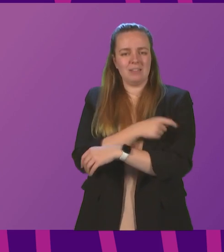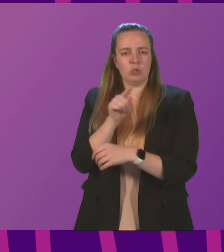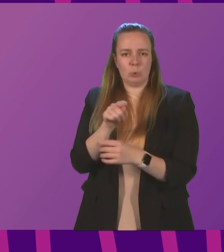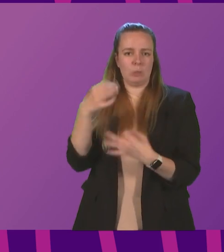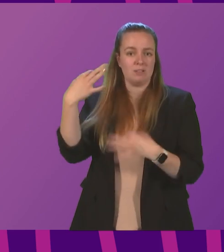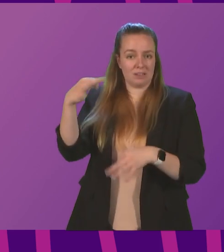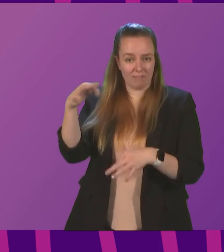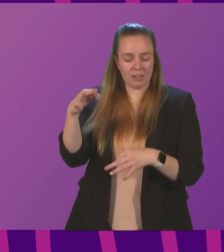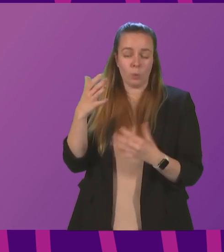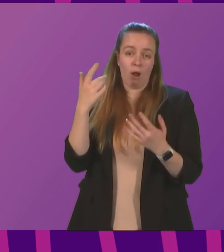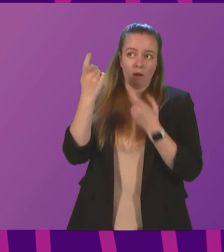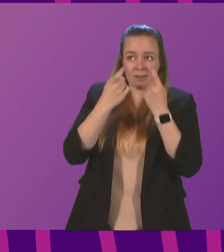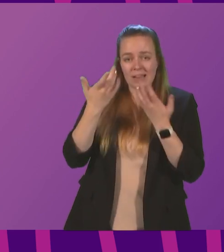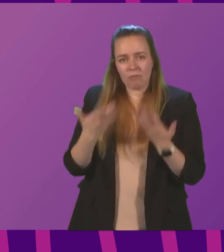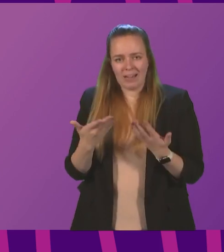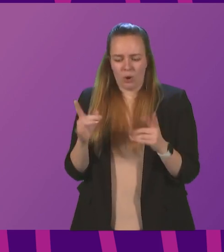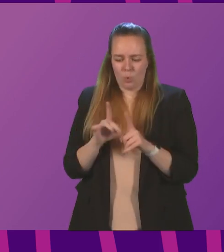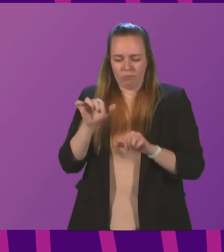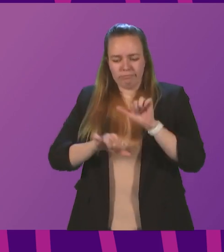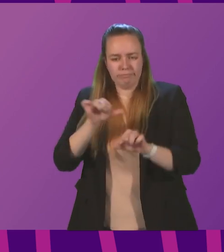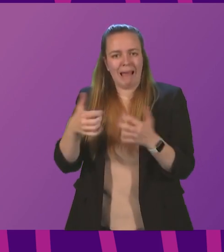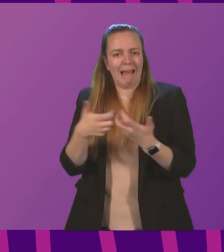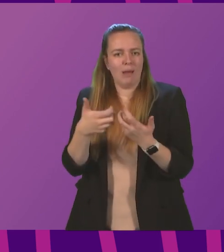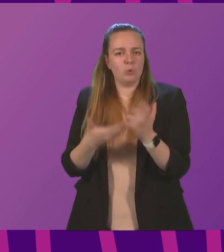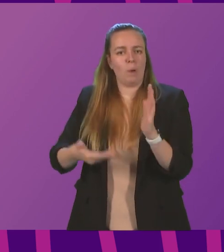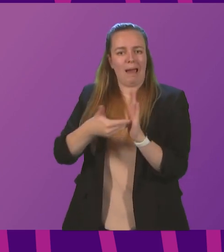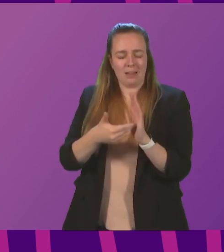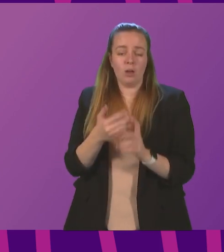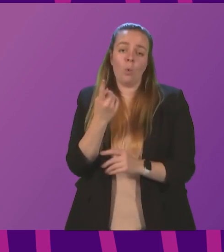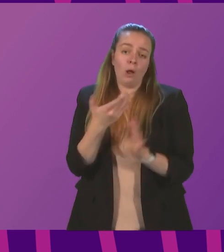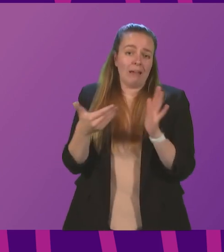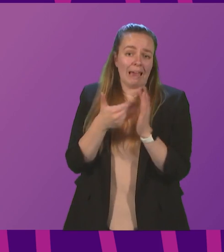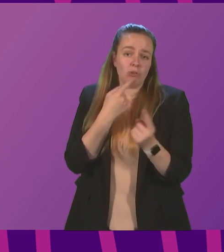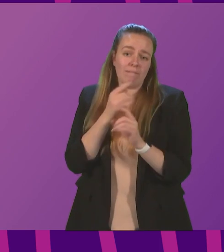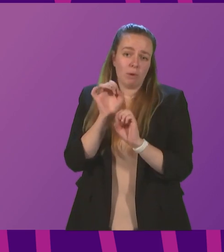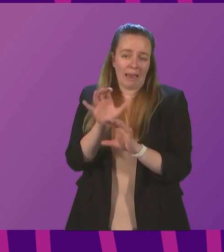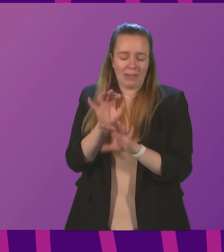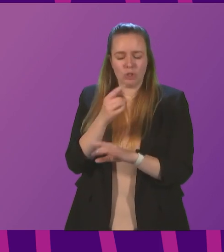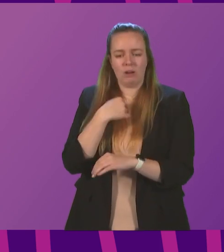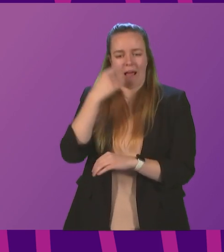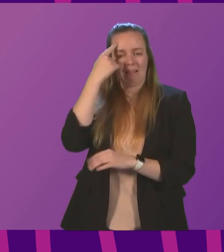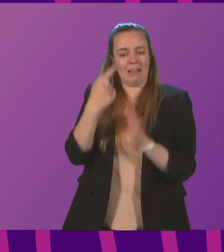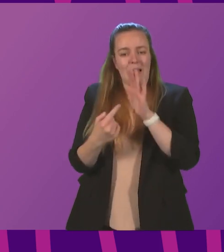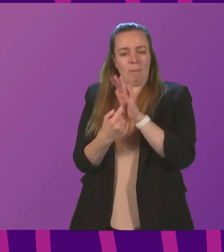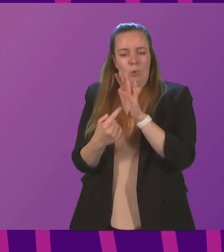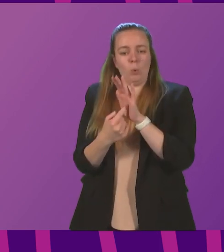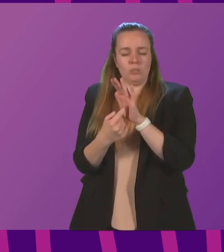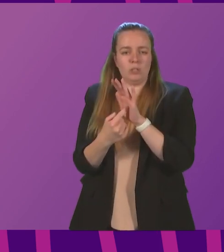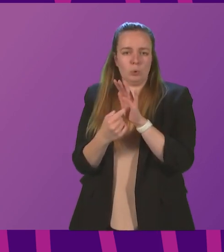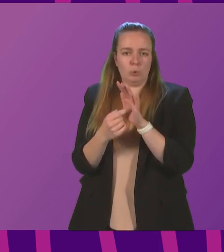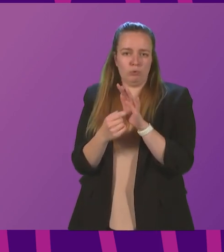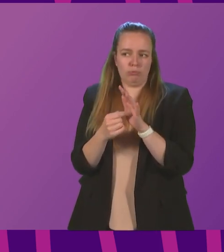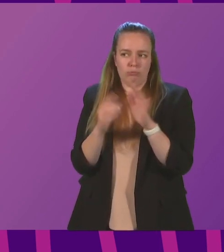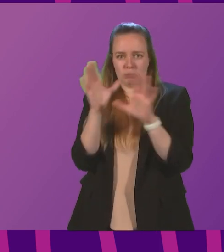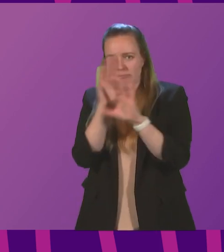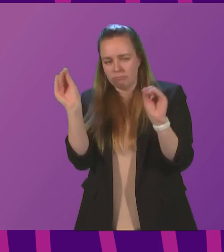considering right now the steps to be taken to do that. One additional piece of information that I think it is important to point out